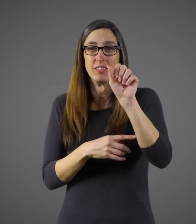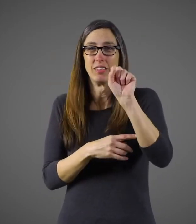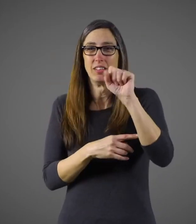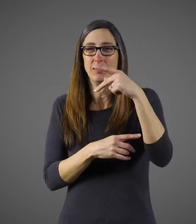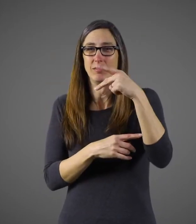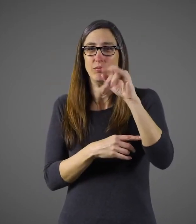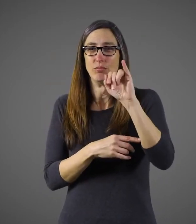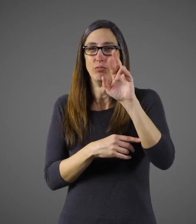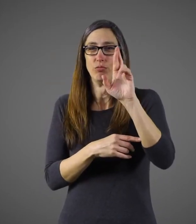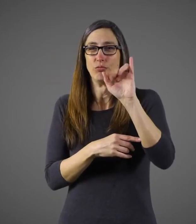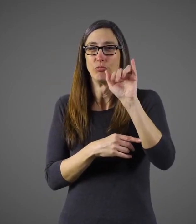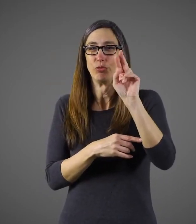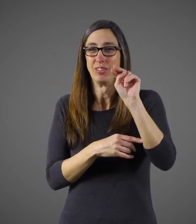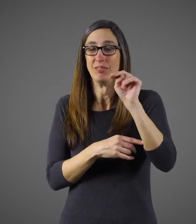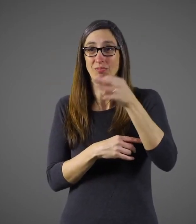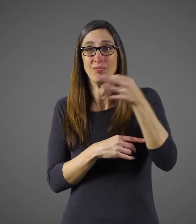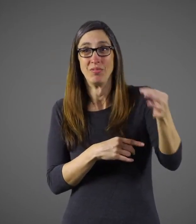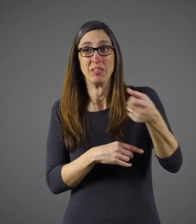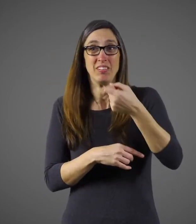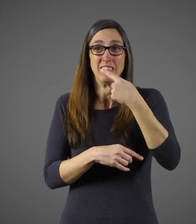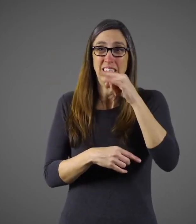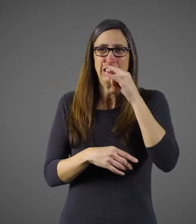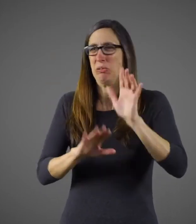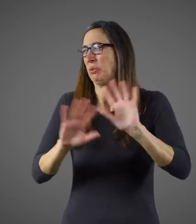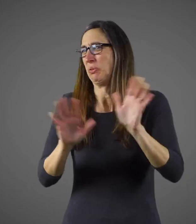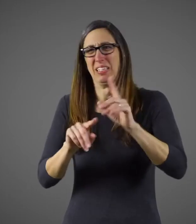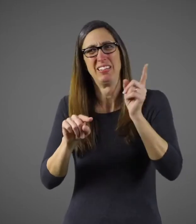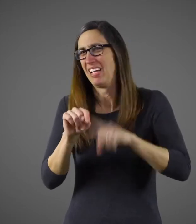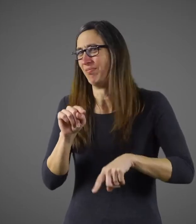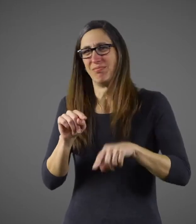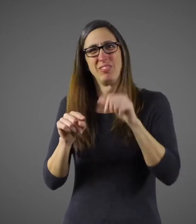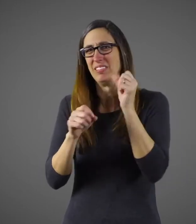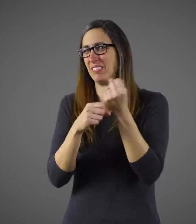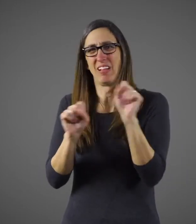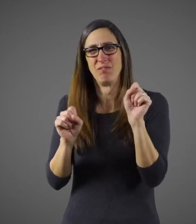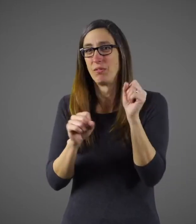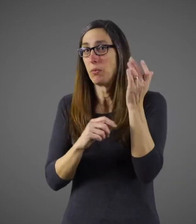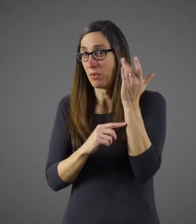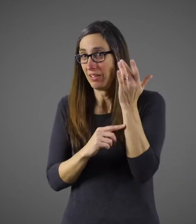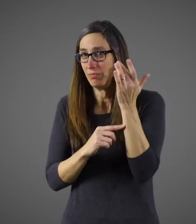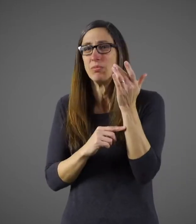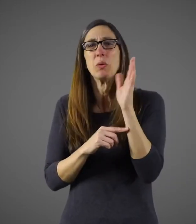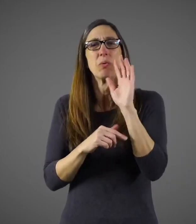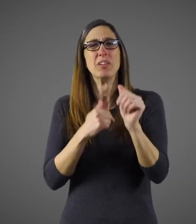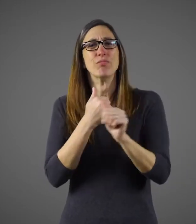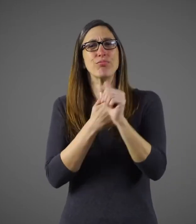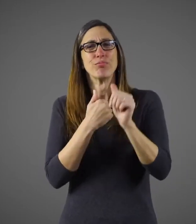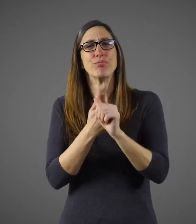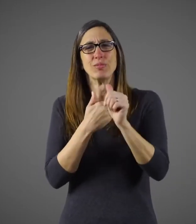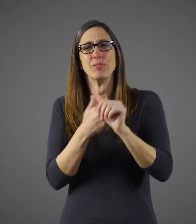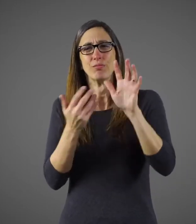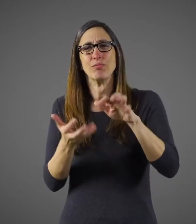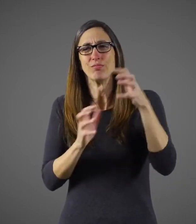not give children aspirin. It isn't safe. It can cause serious problems for the child.